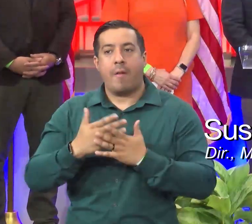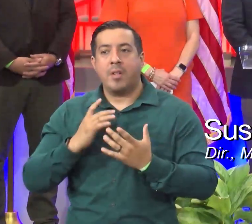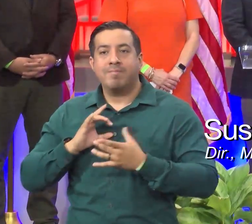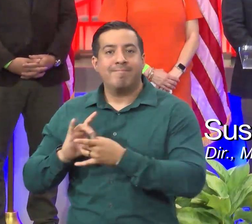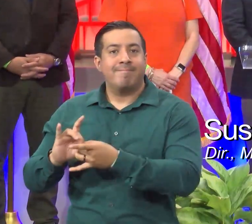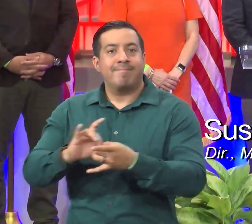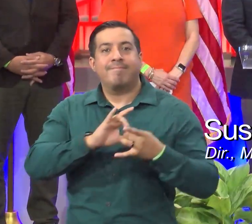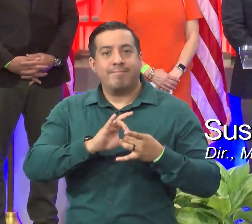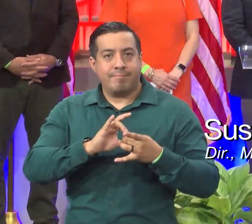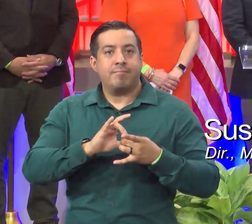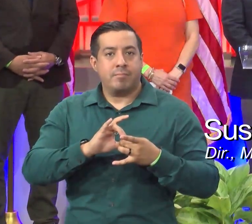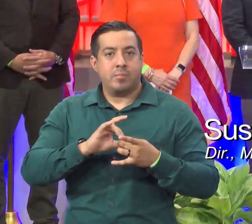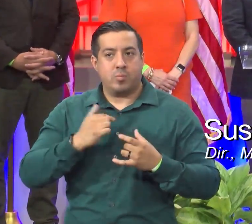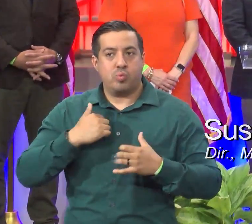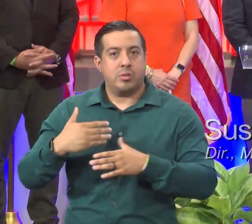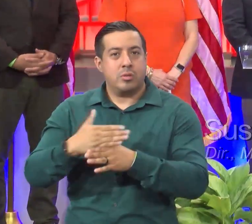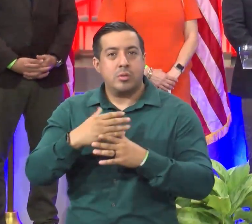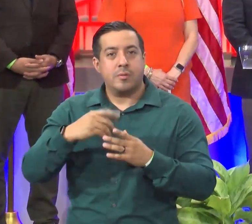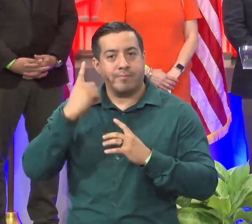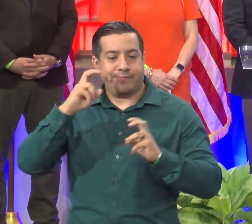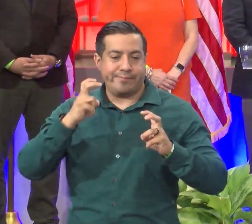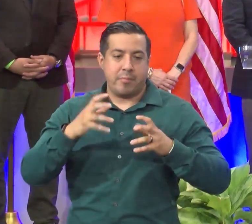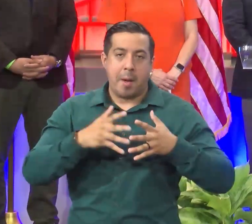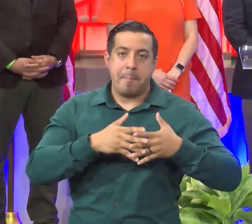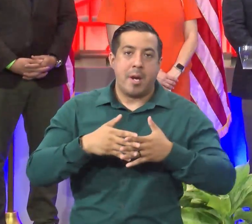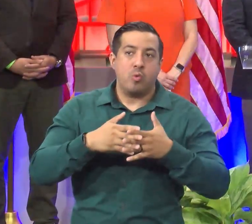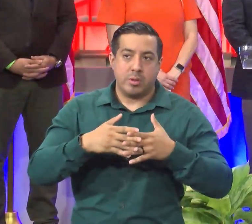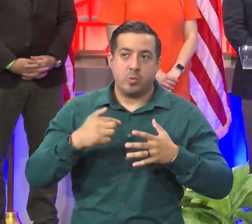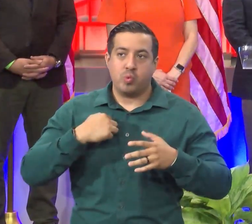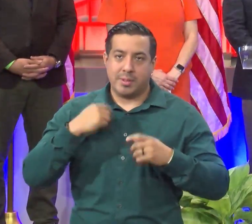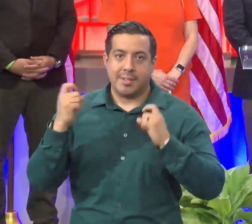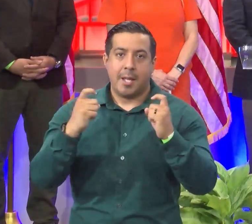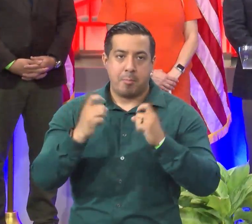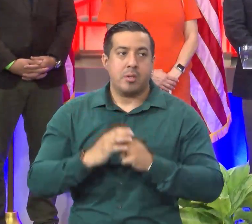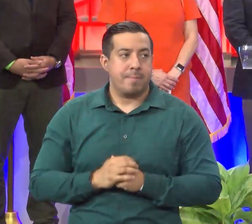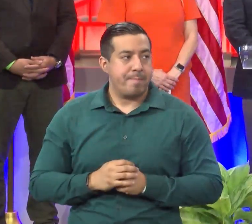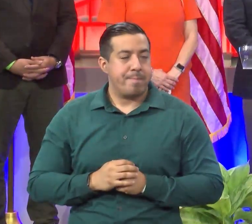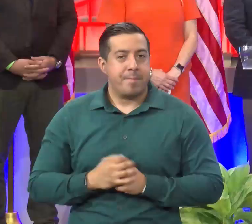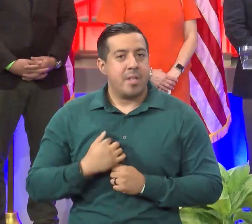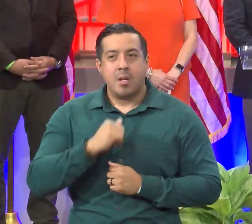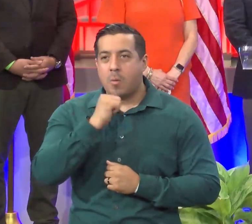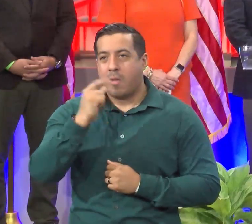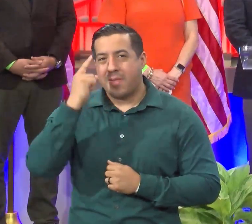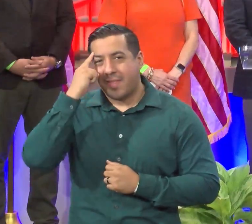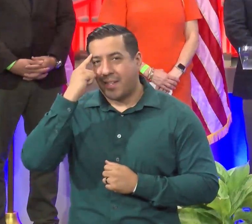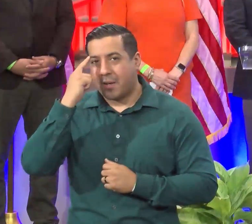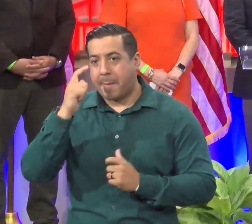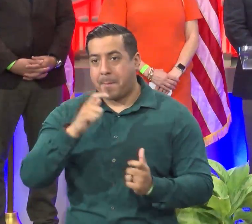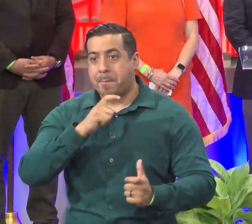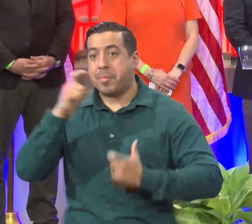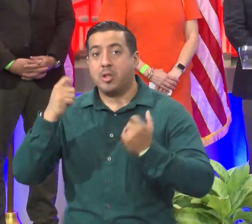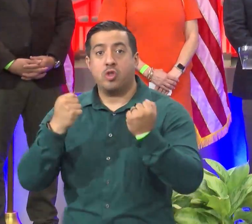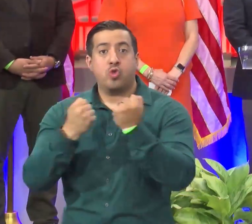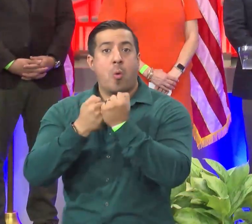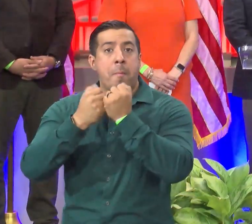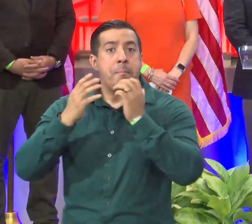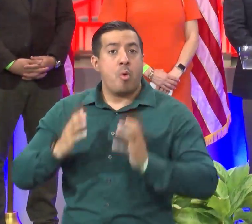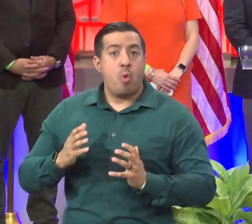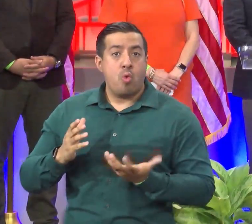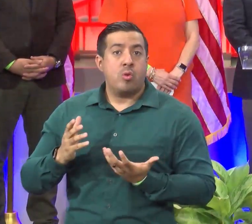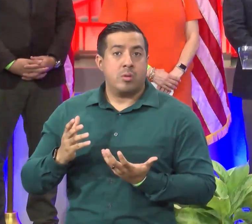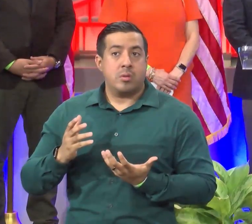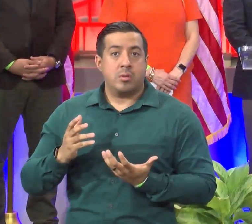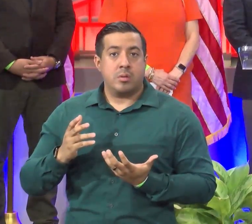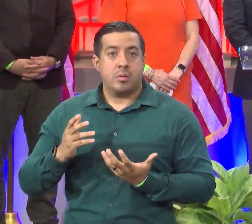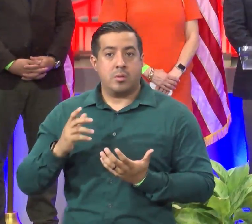as Americans. And I don't think there's any bigger supporter of what